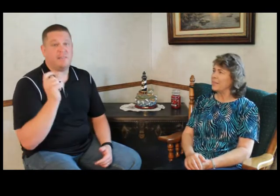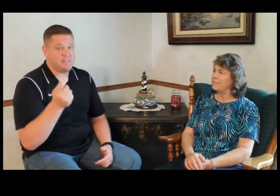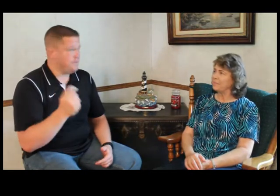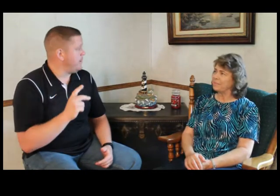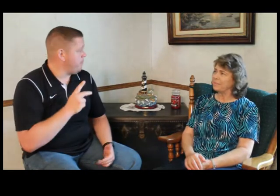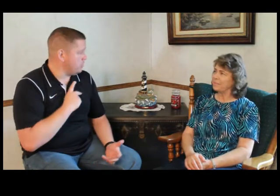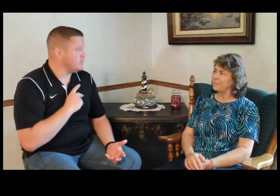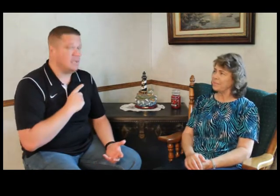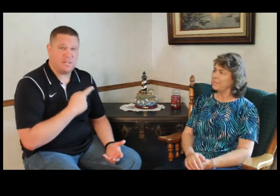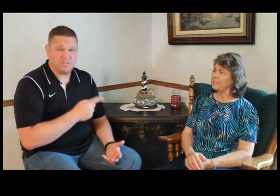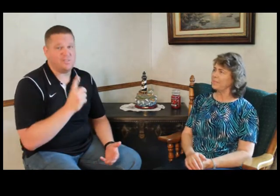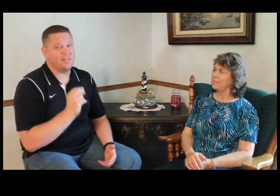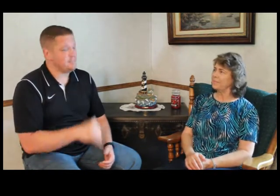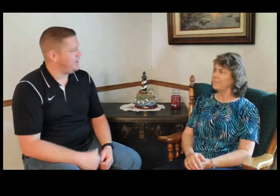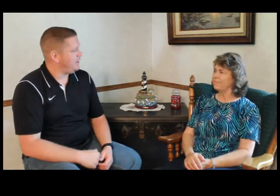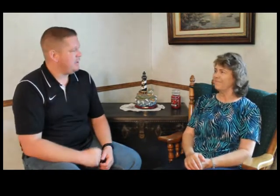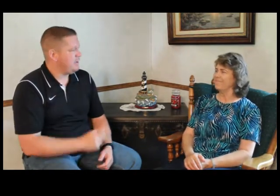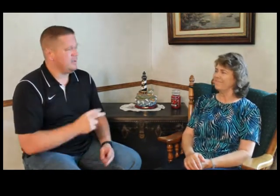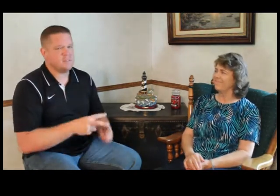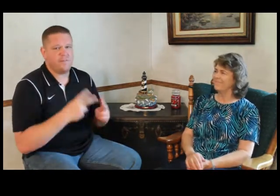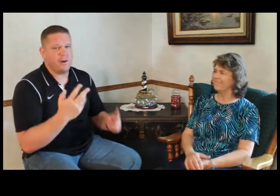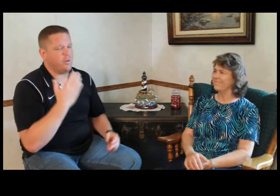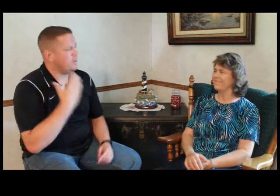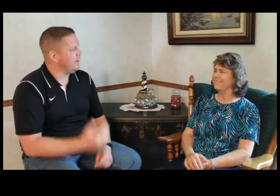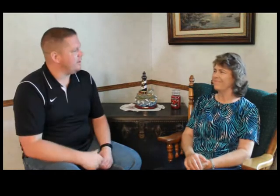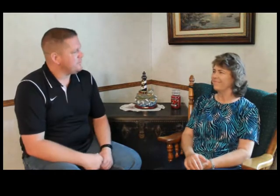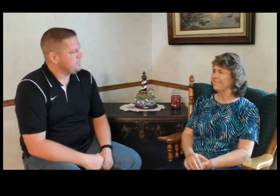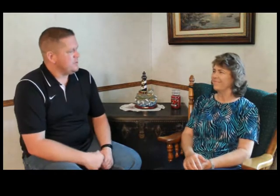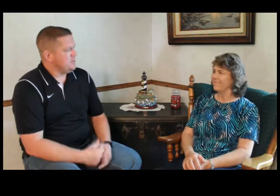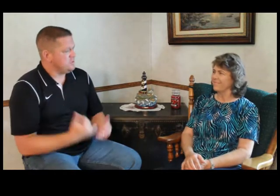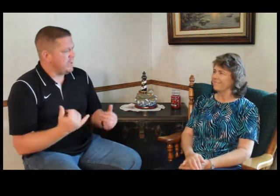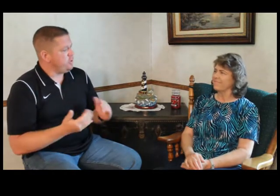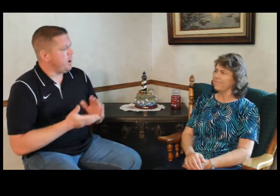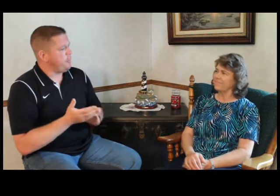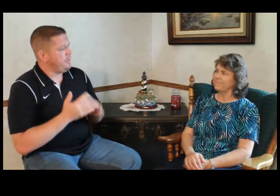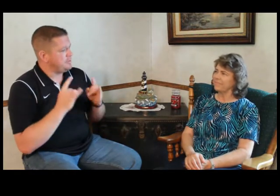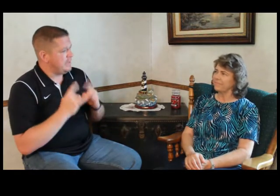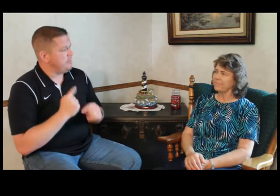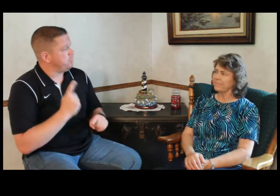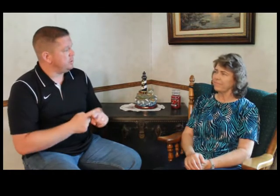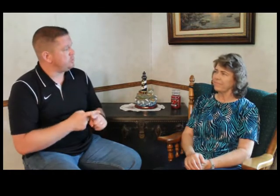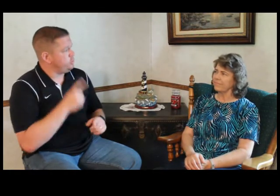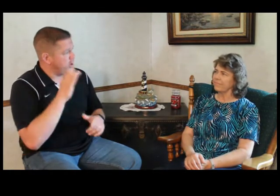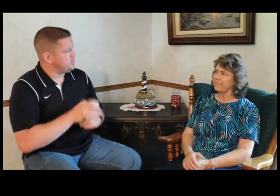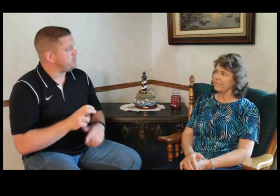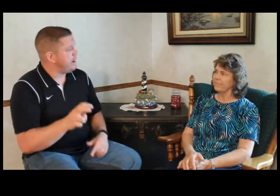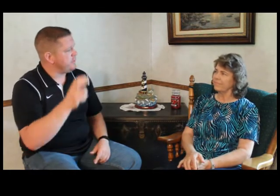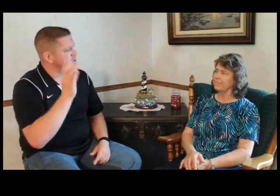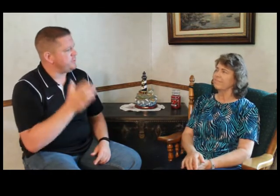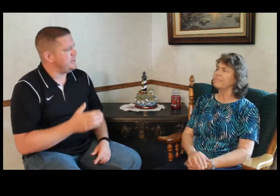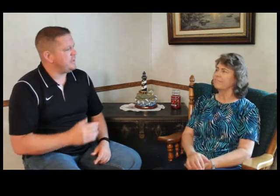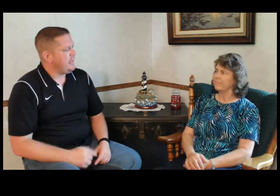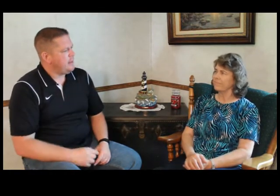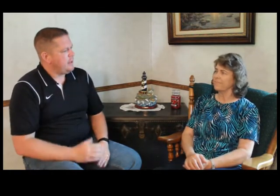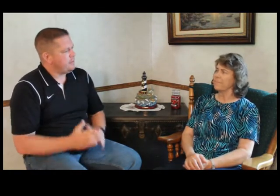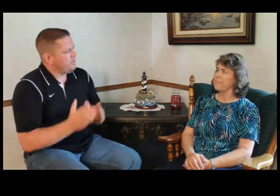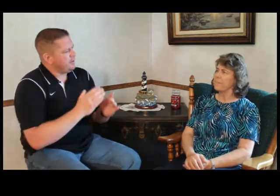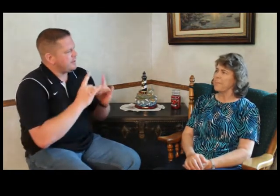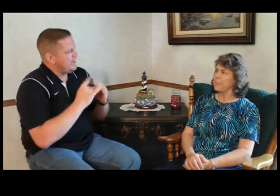testify personally that she does that and does it very well. So now you operate this camp, plus you and your husband travel and speak. I want to go on the camp